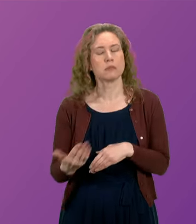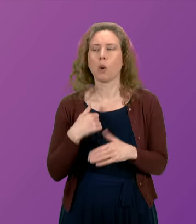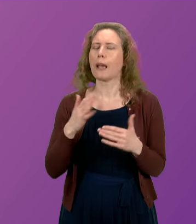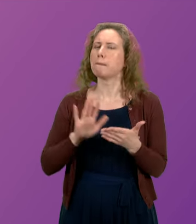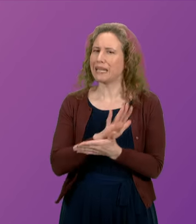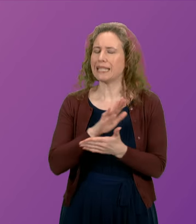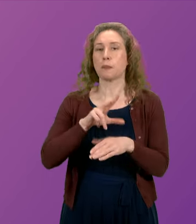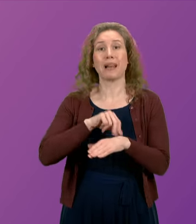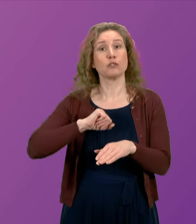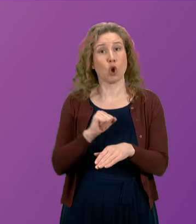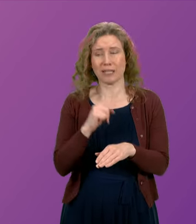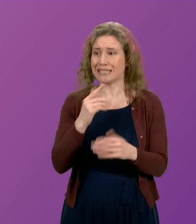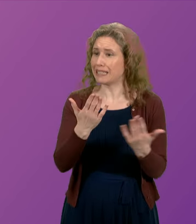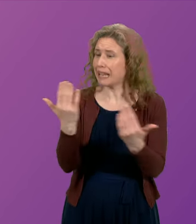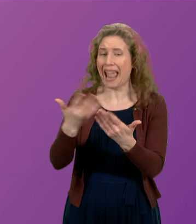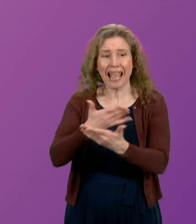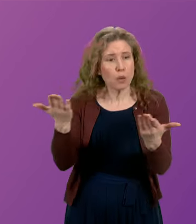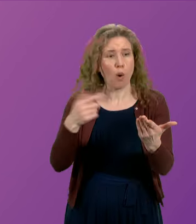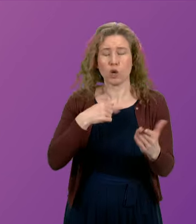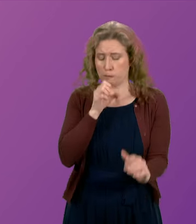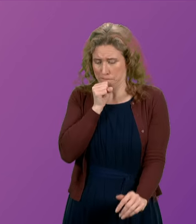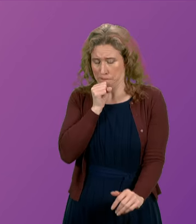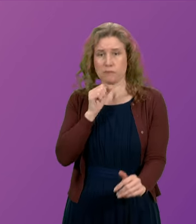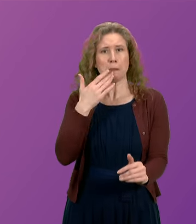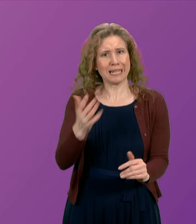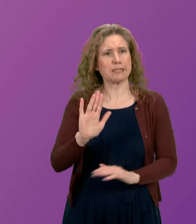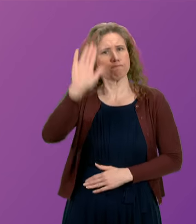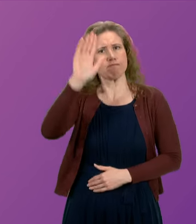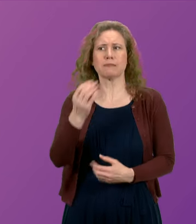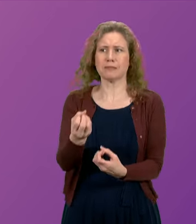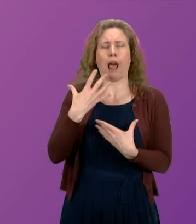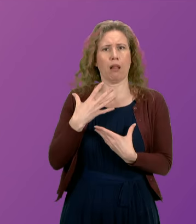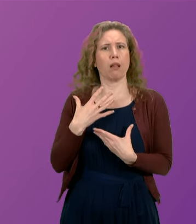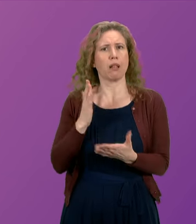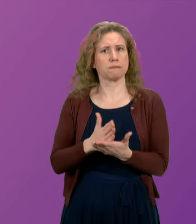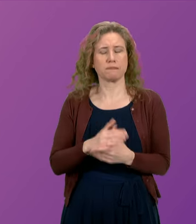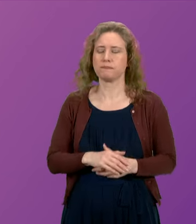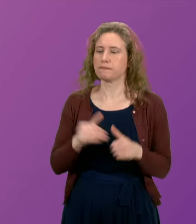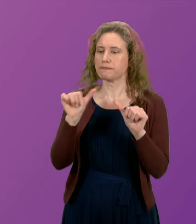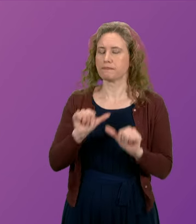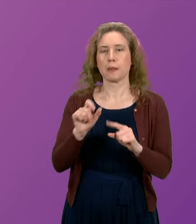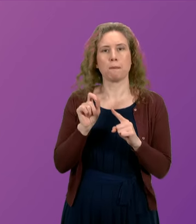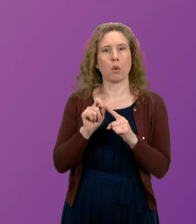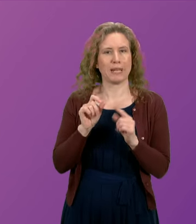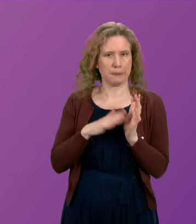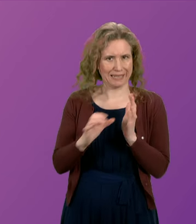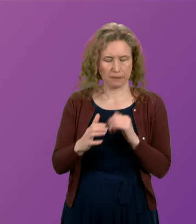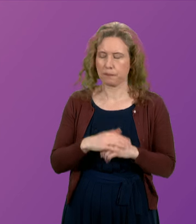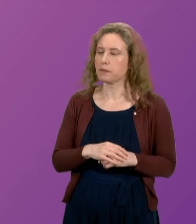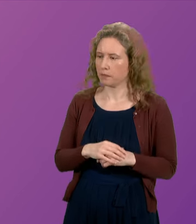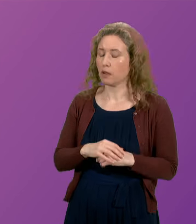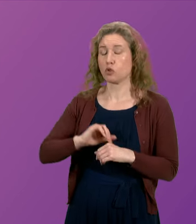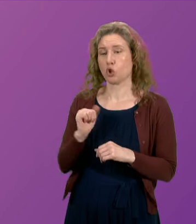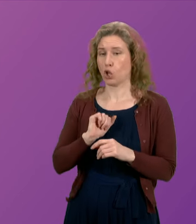encouraged anyone who has not previously reported such assaults to come forward and to do so. Pauline McNeill. Scottish Labour would